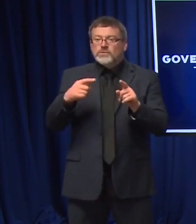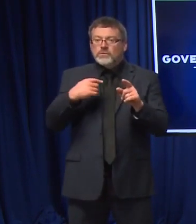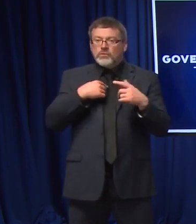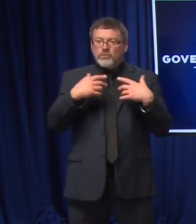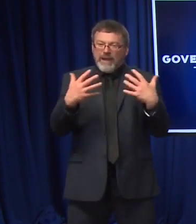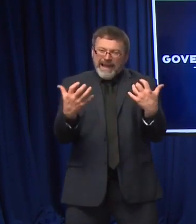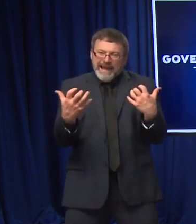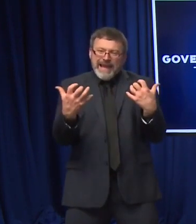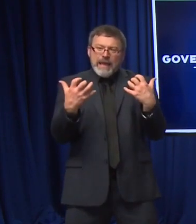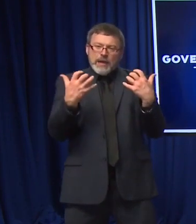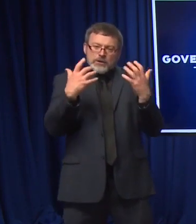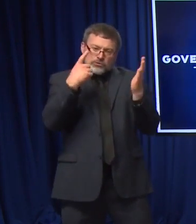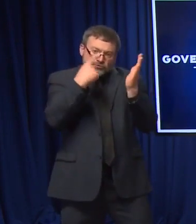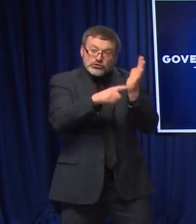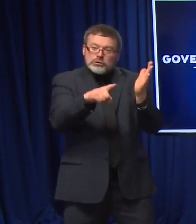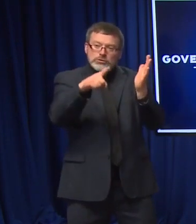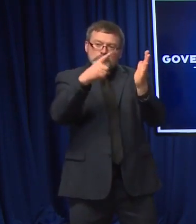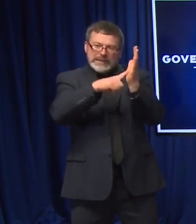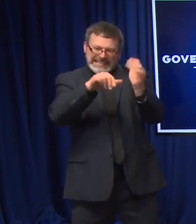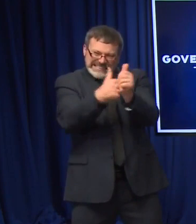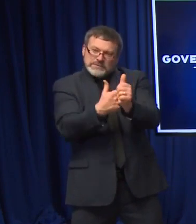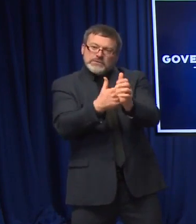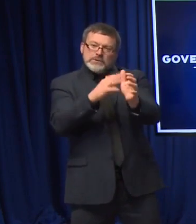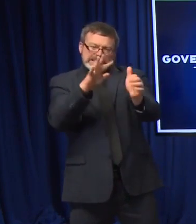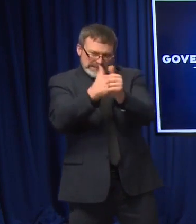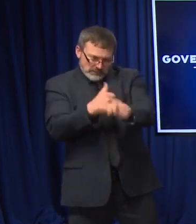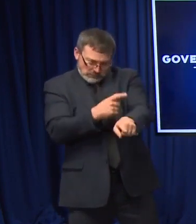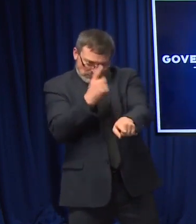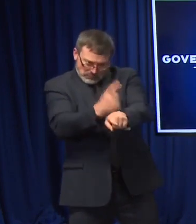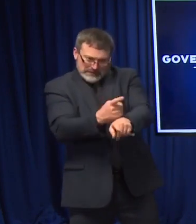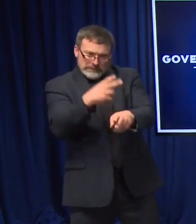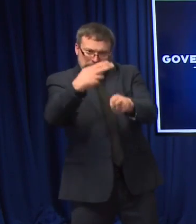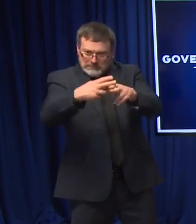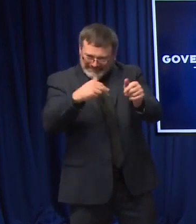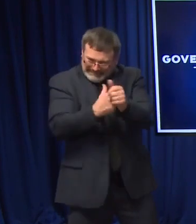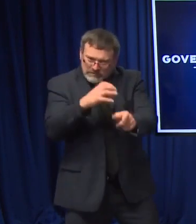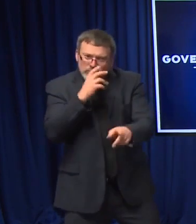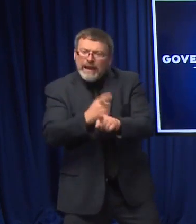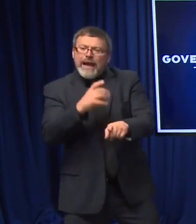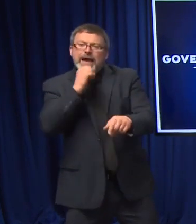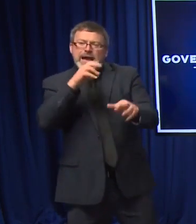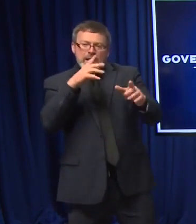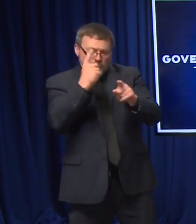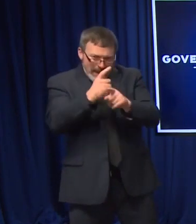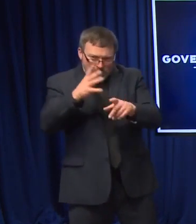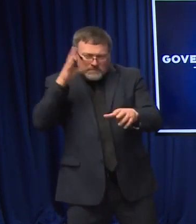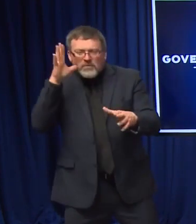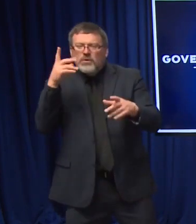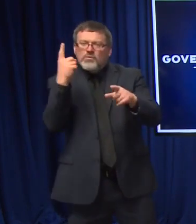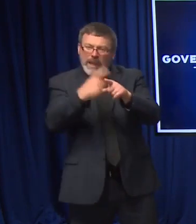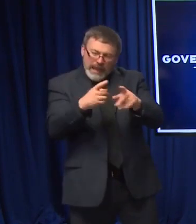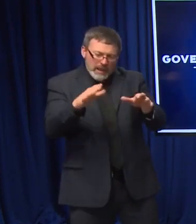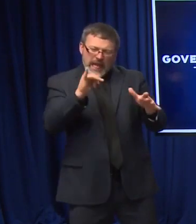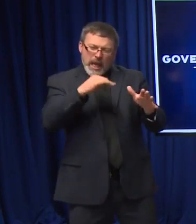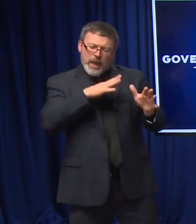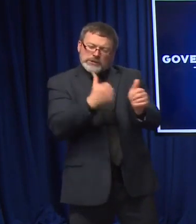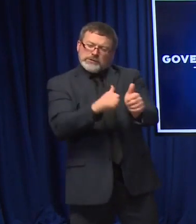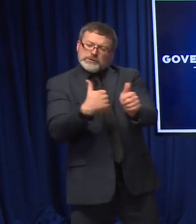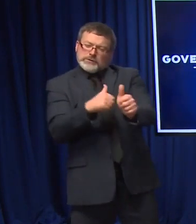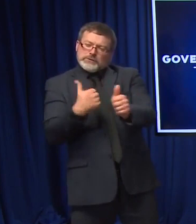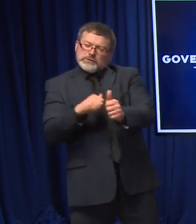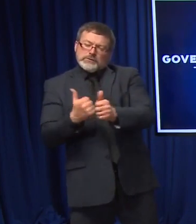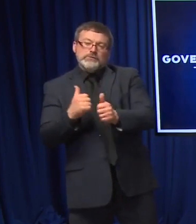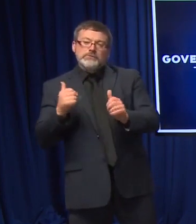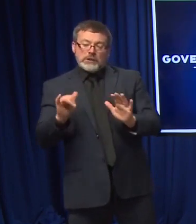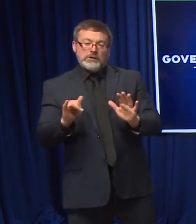and that there's consent and there's the necessary medical information. Did I answer all your questions there? Yes, except for one.